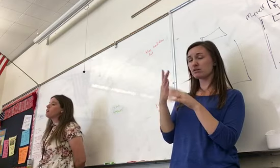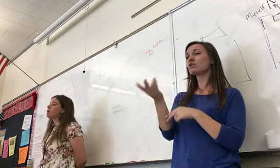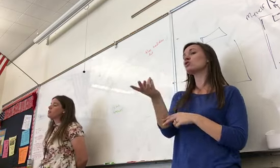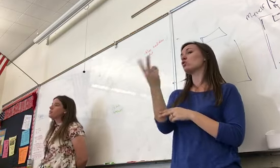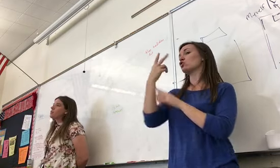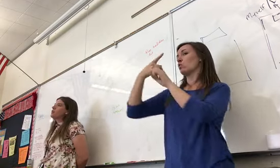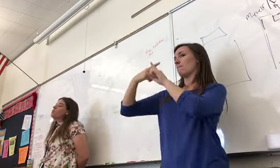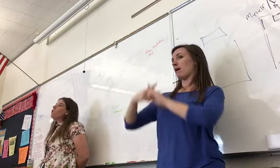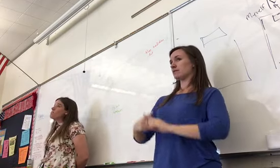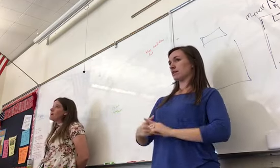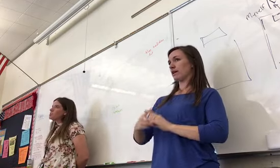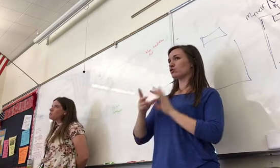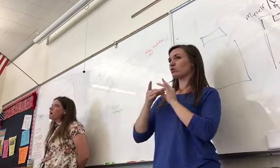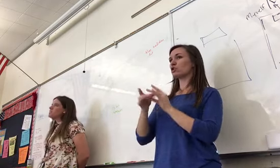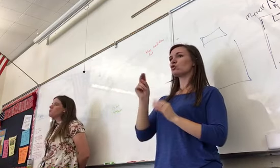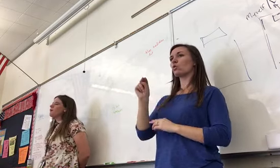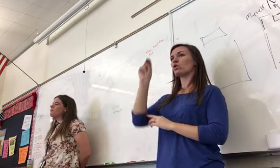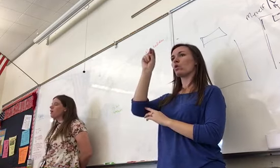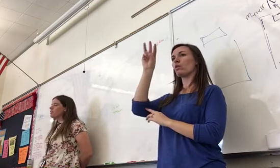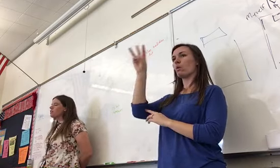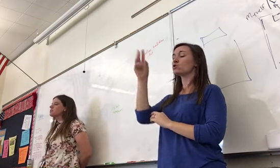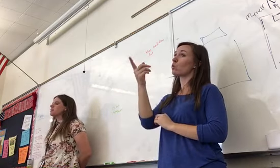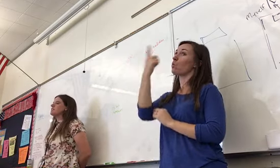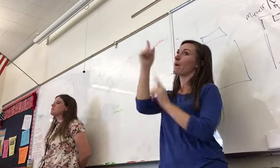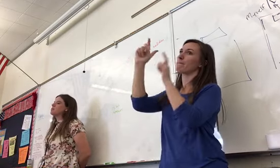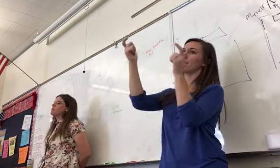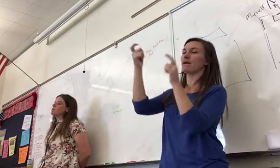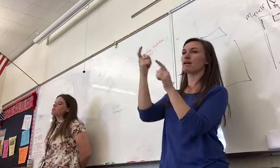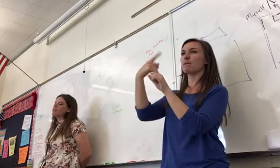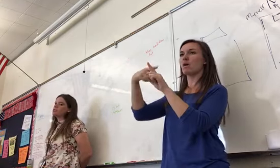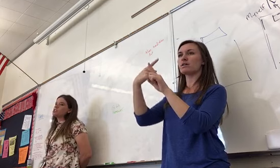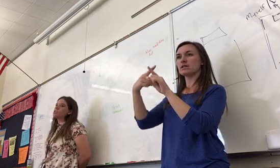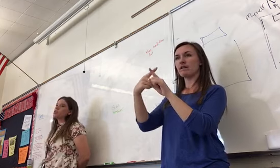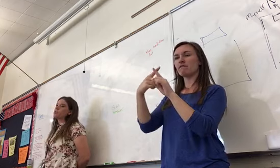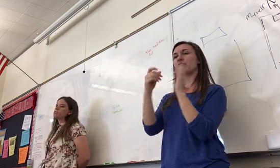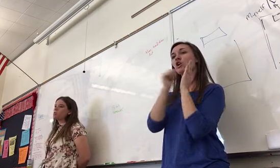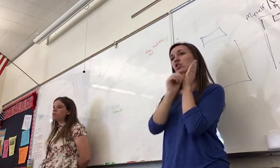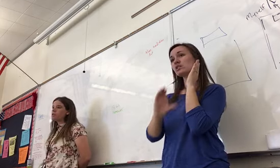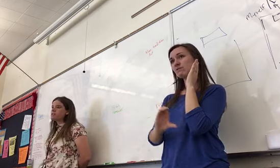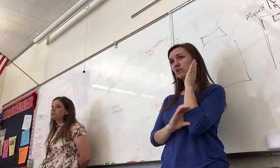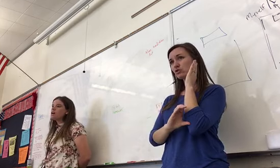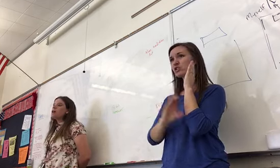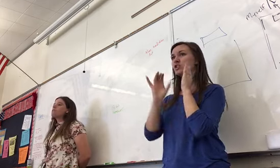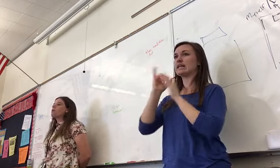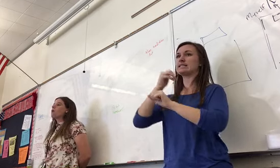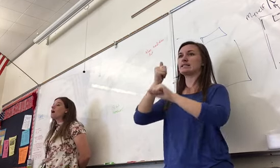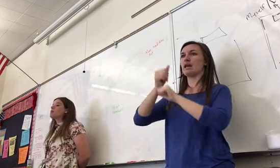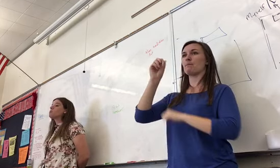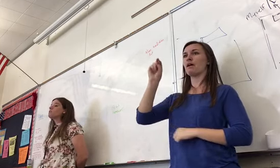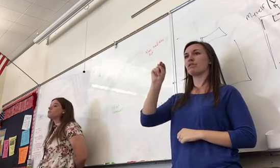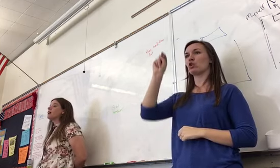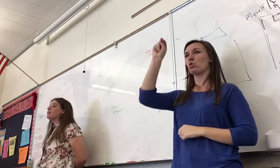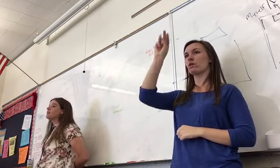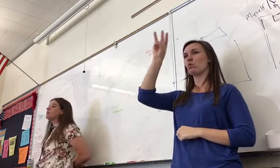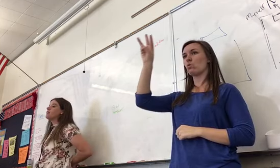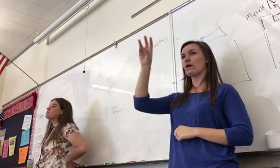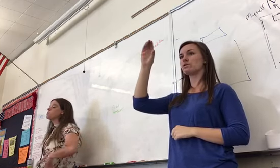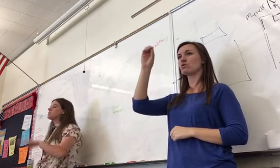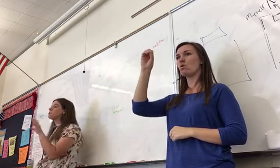the, or one major positive about the articles is going to be the creation of the Northwest Ordinance. That Ohio River Valley that was being